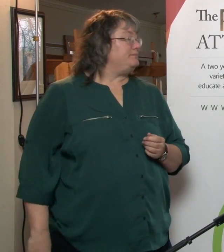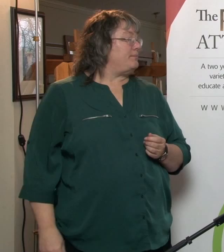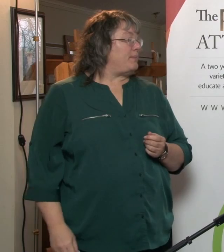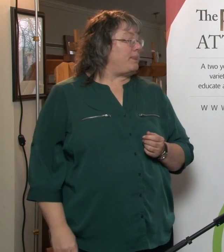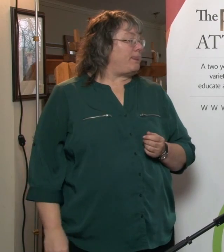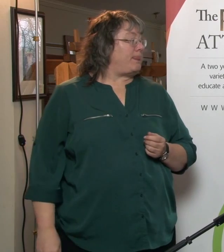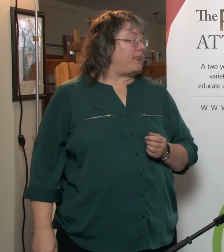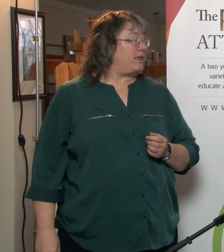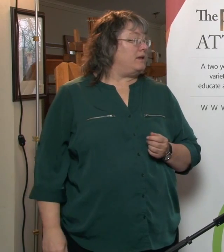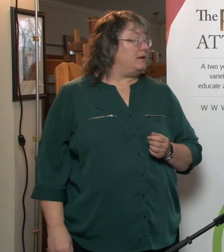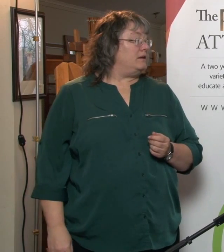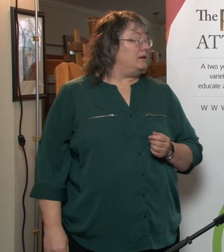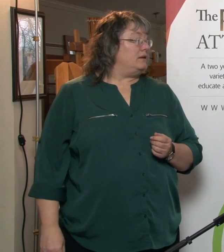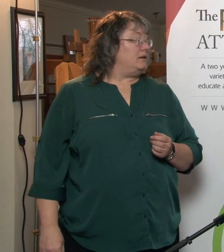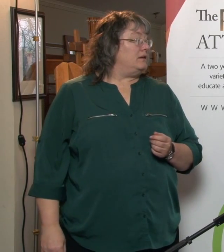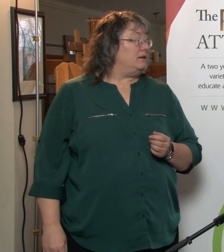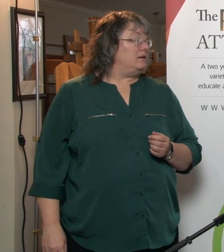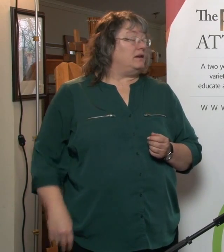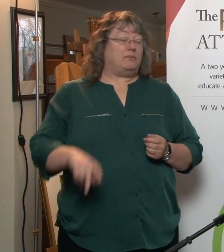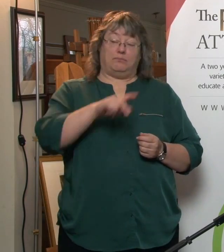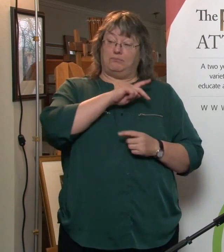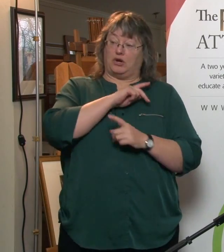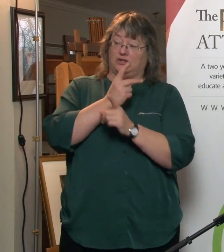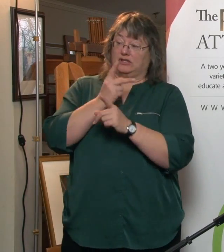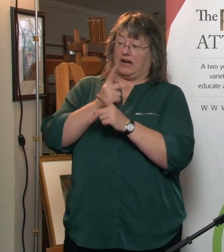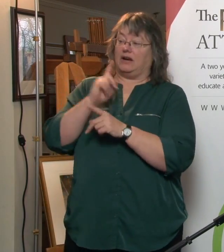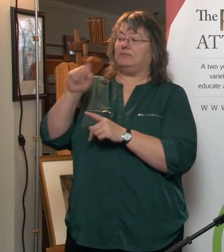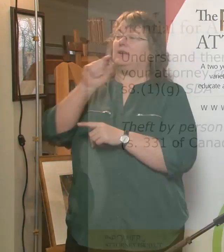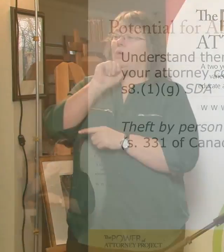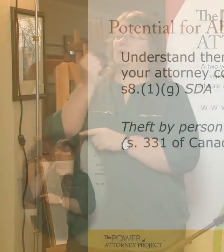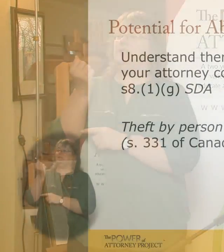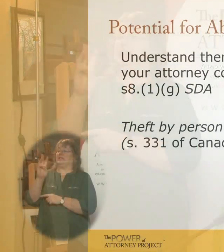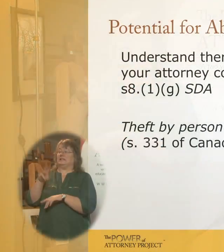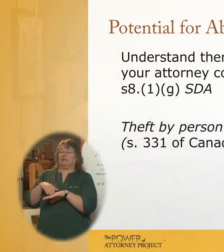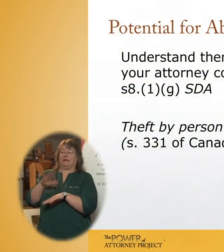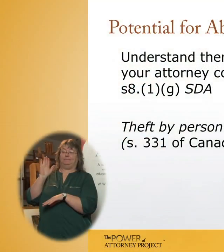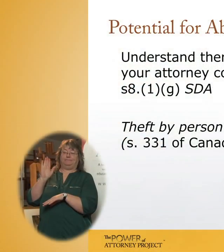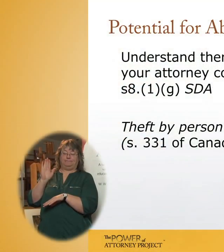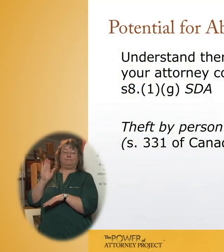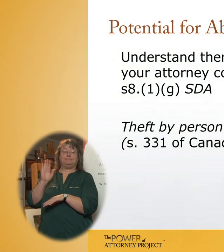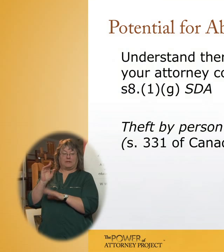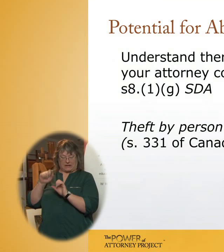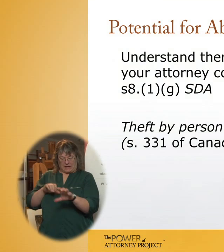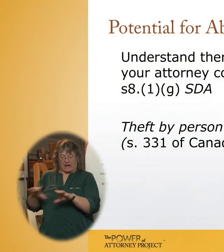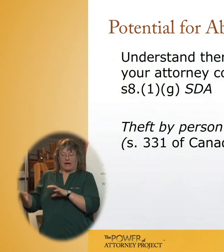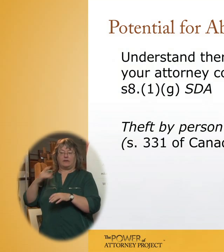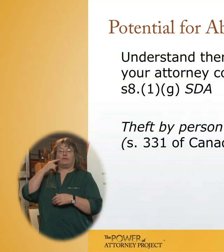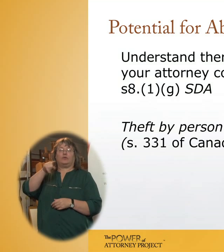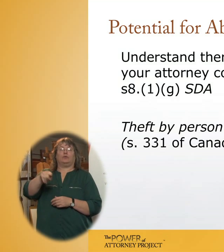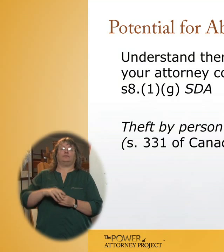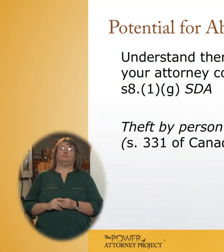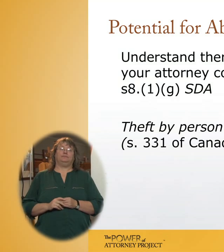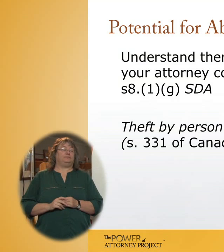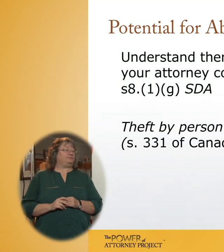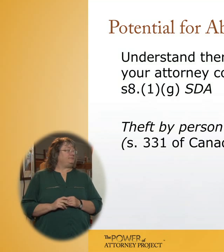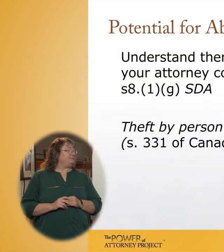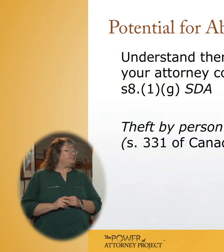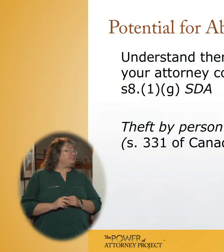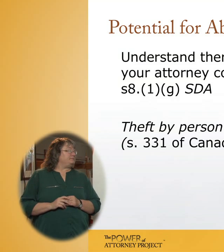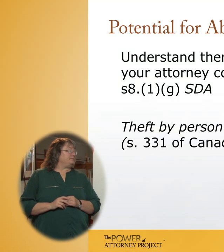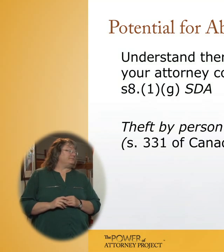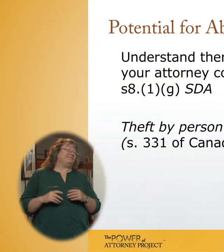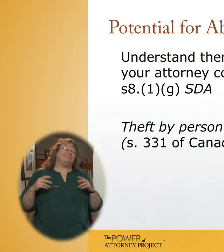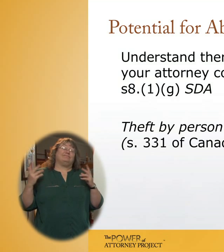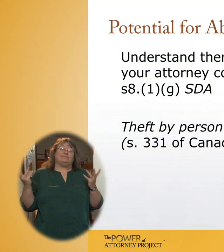And for personal care, again, I mentioned they only need to be aged 16 in order to be able to act. Again, the potential